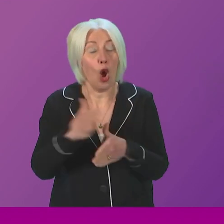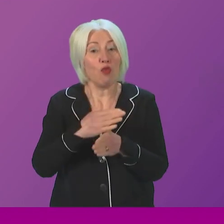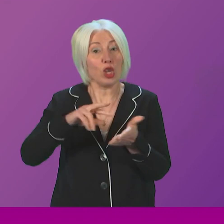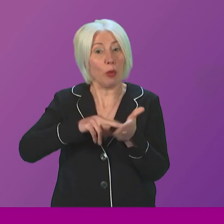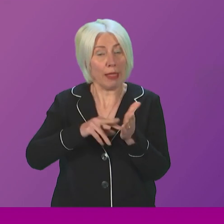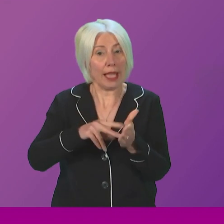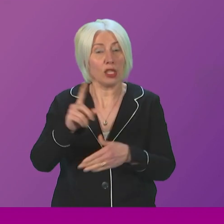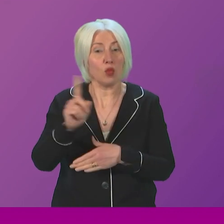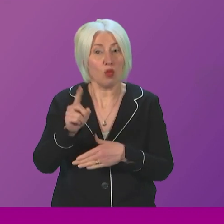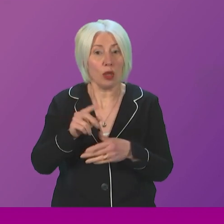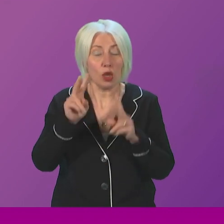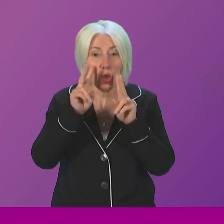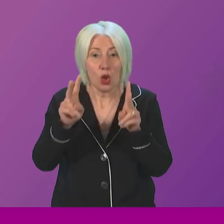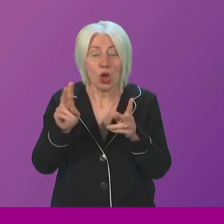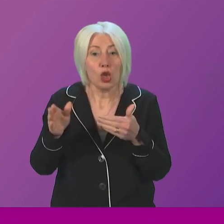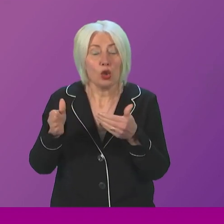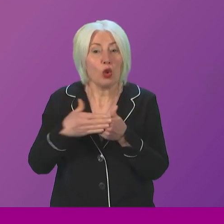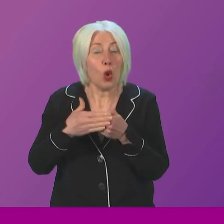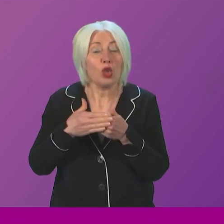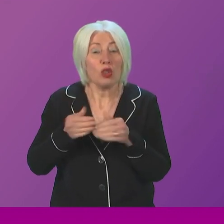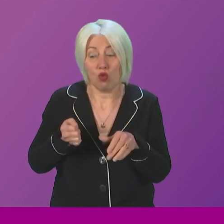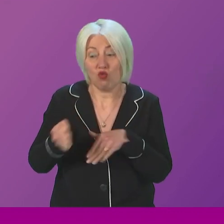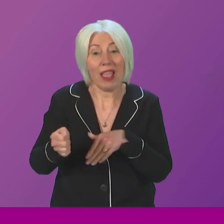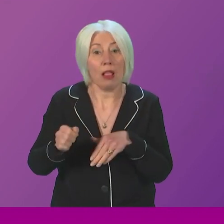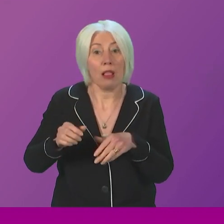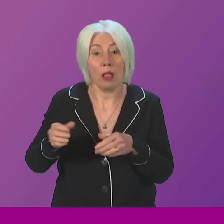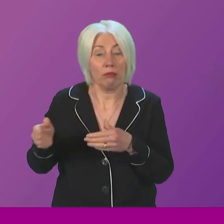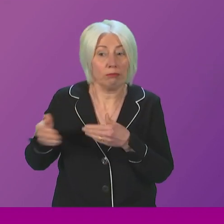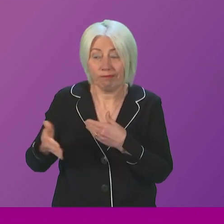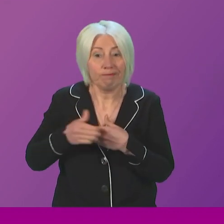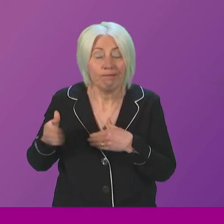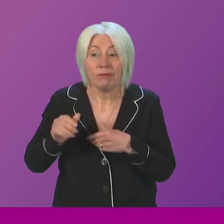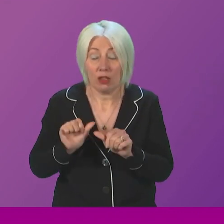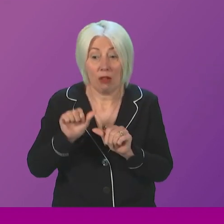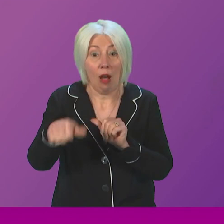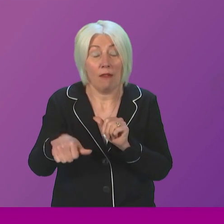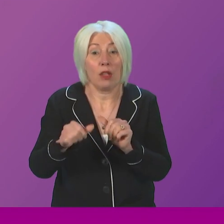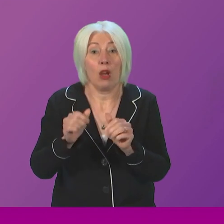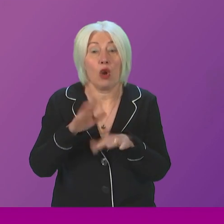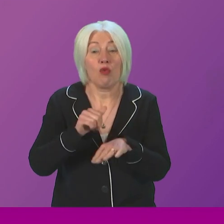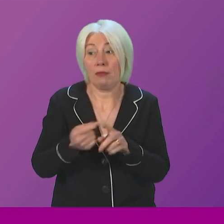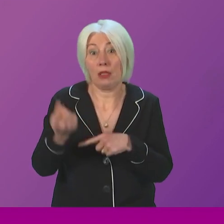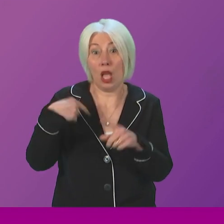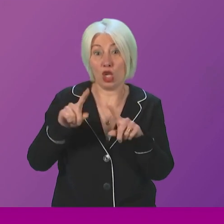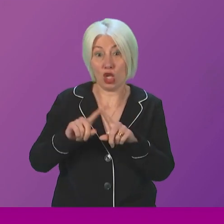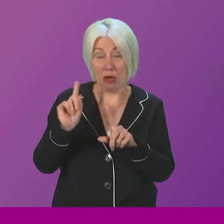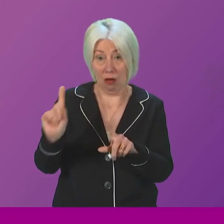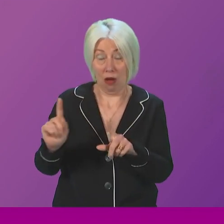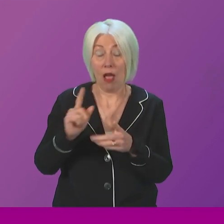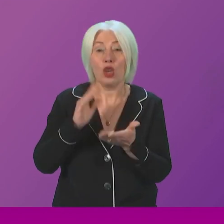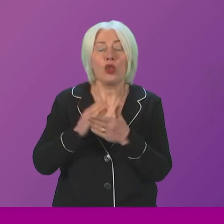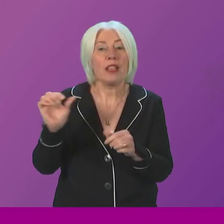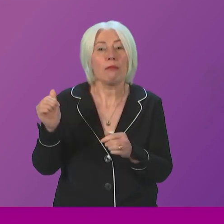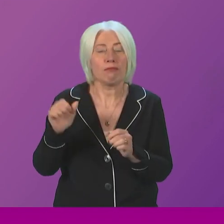would have seen a small closure to rail services around her constituency for a few days just after Christmas last year to allow for essential